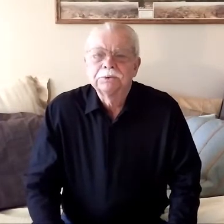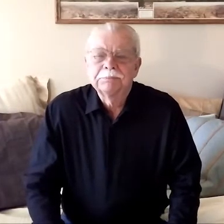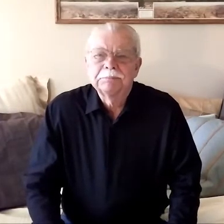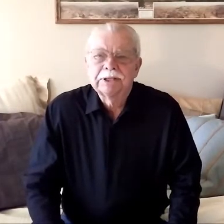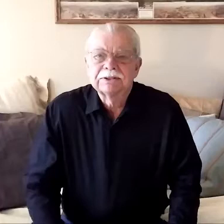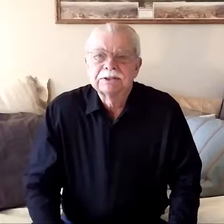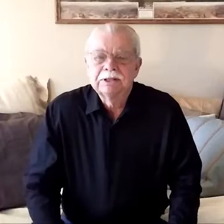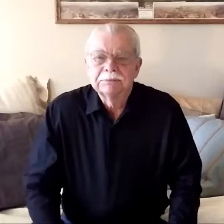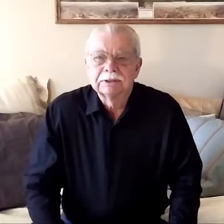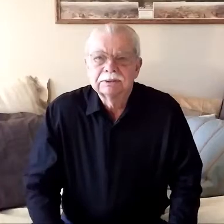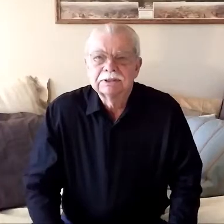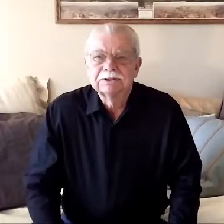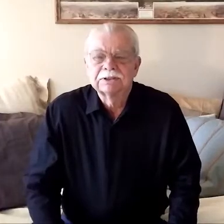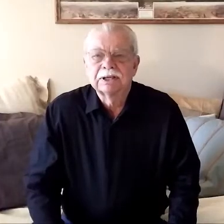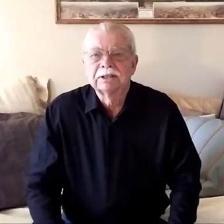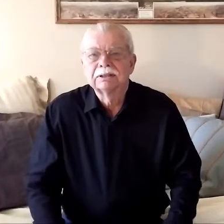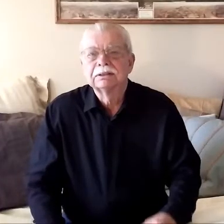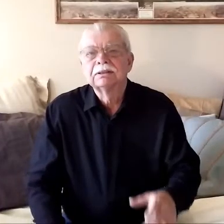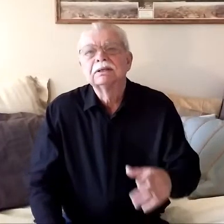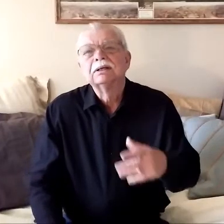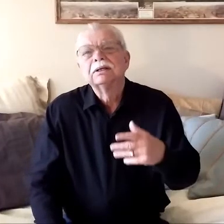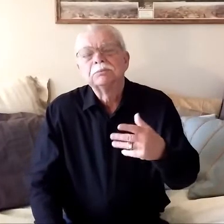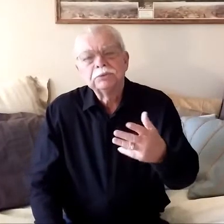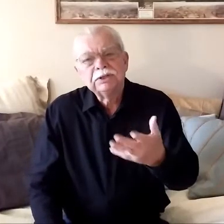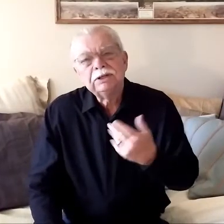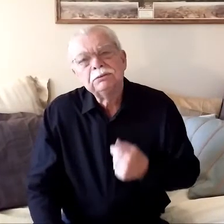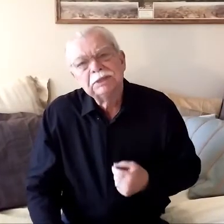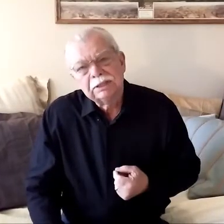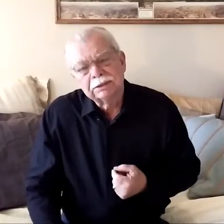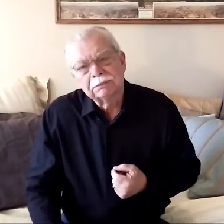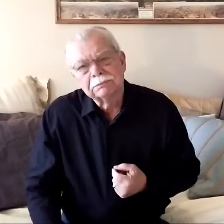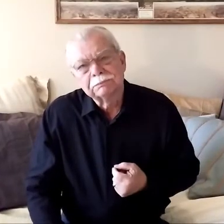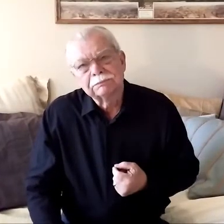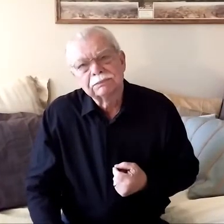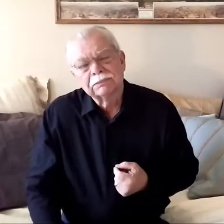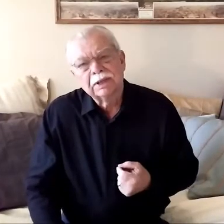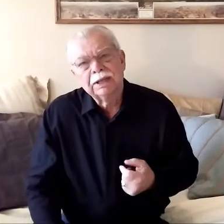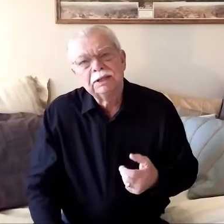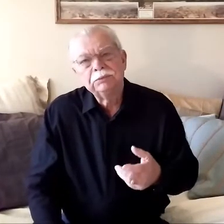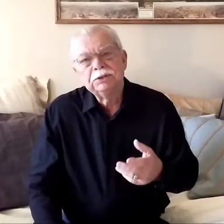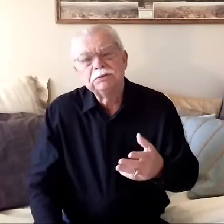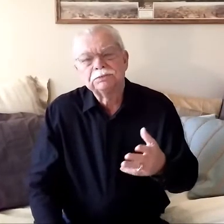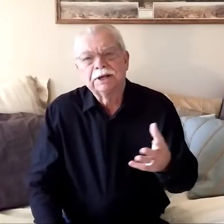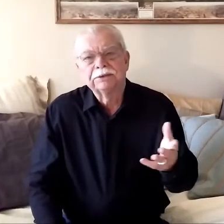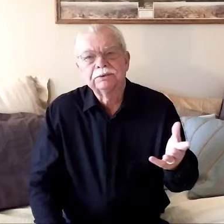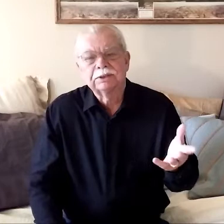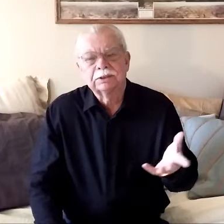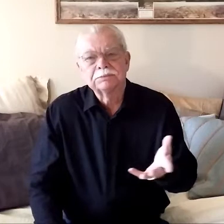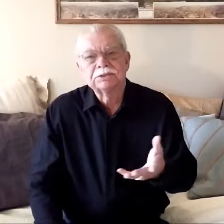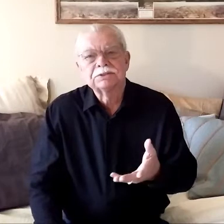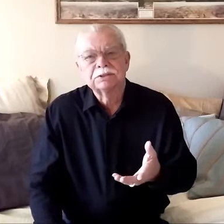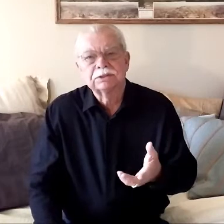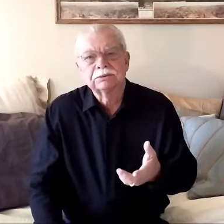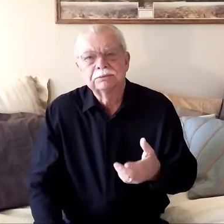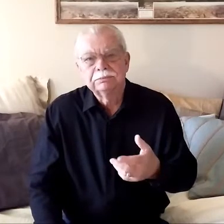told him about tamar he said pretend to be ill and then when your father comes to see you